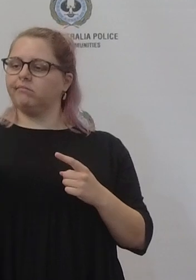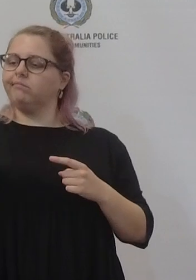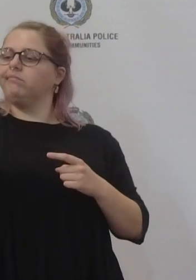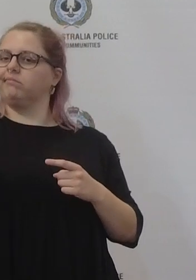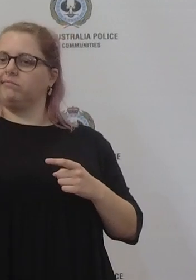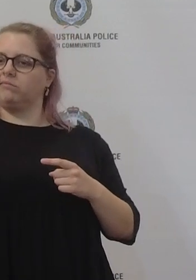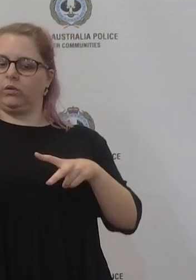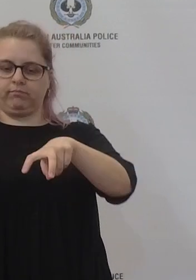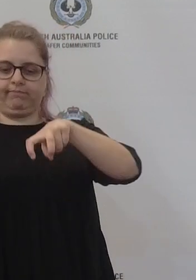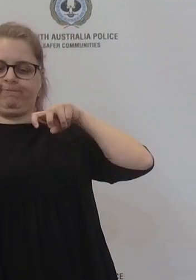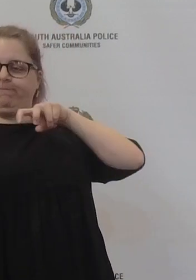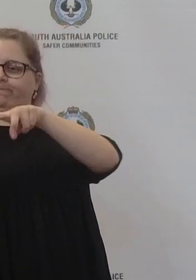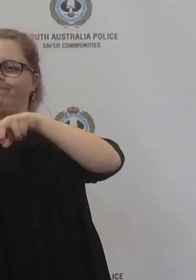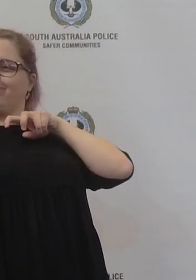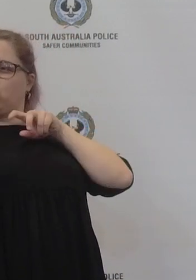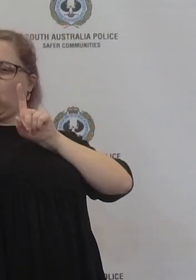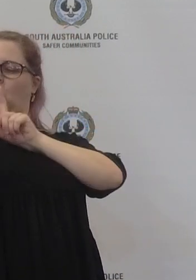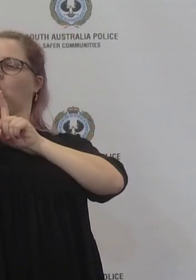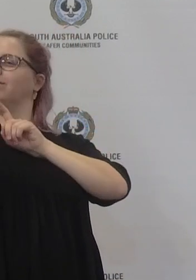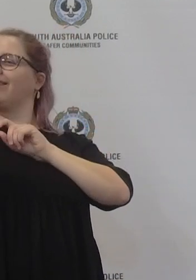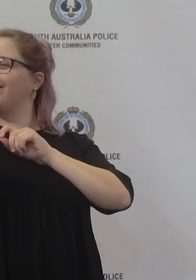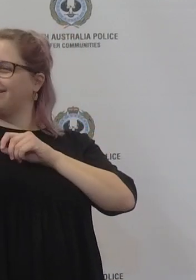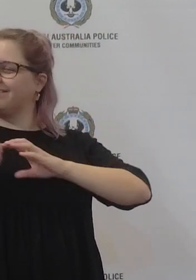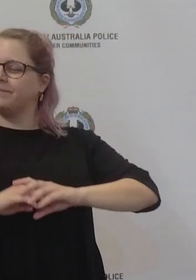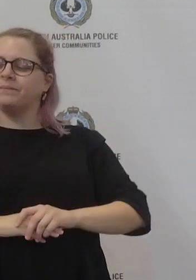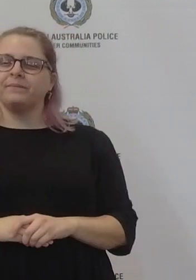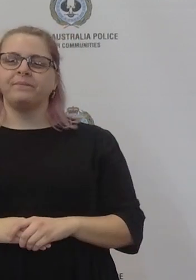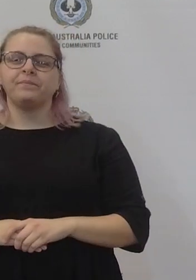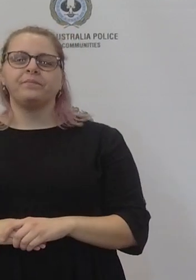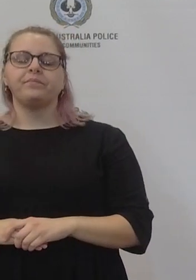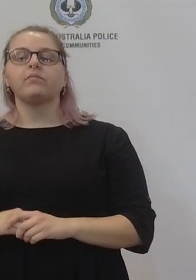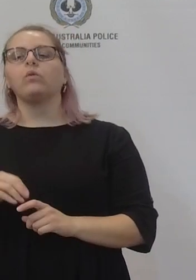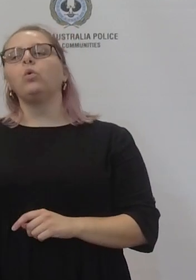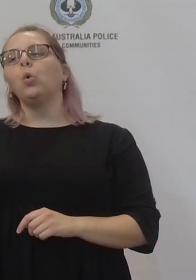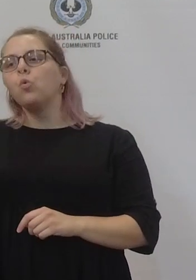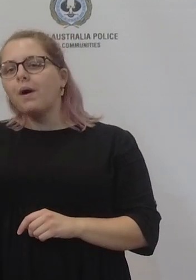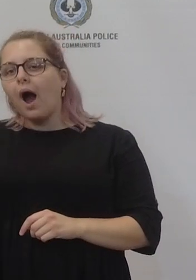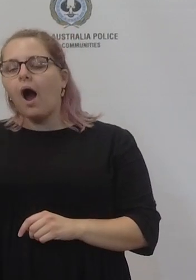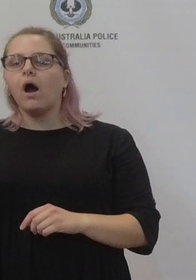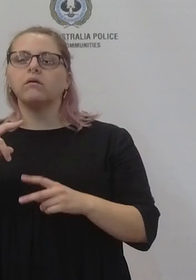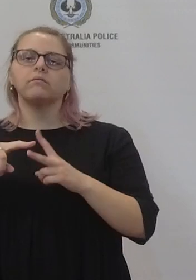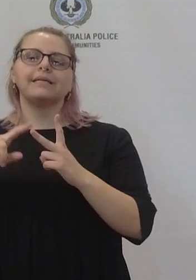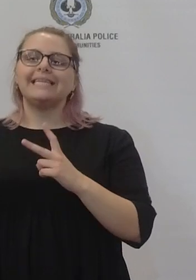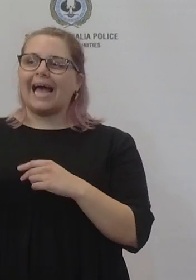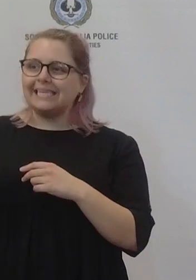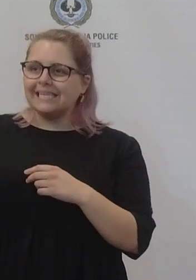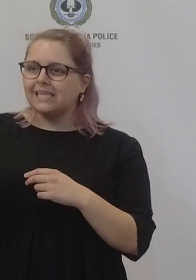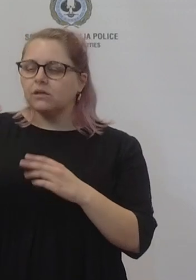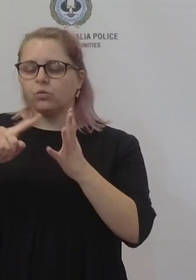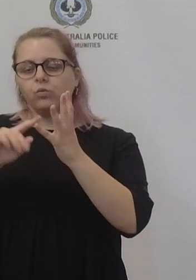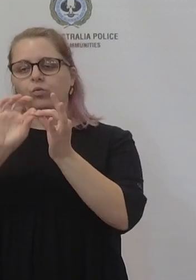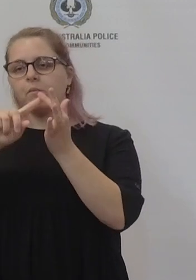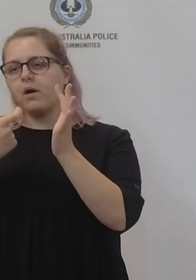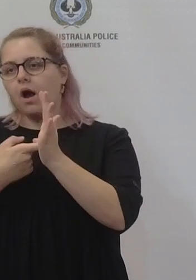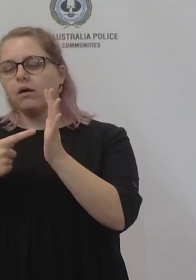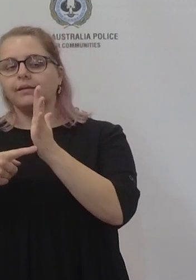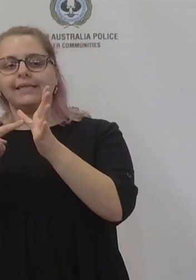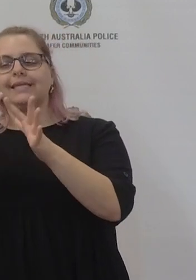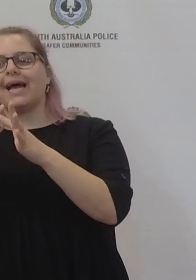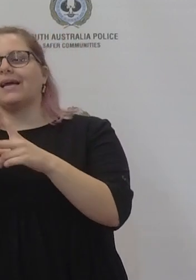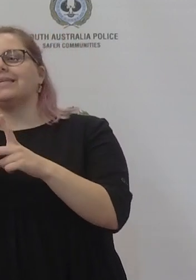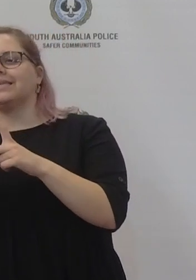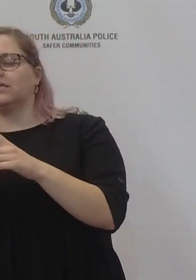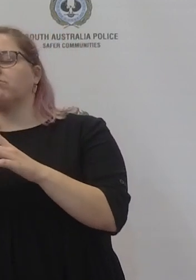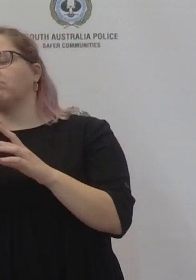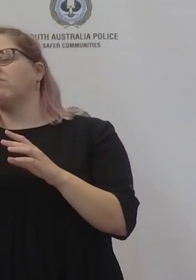a in a bus or a train uh and then in terms of the ubers and taxis um from my perspective i think